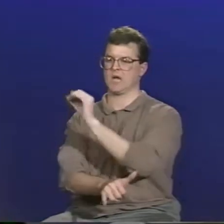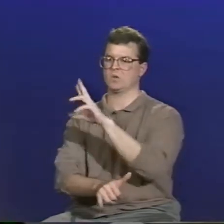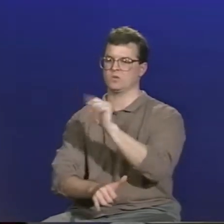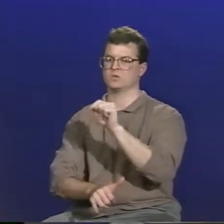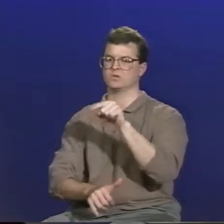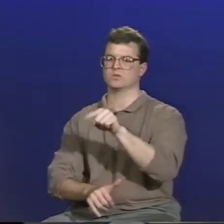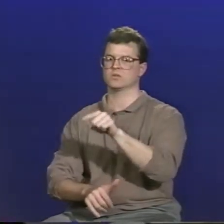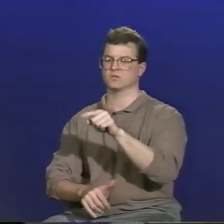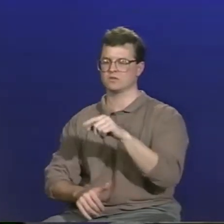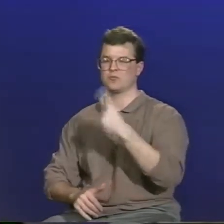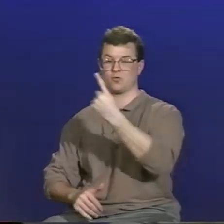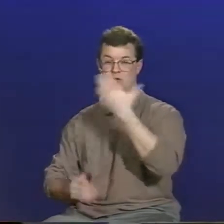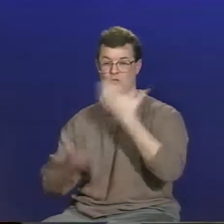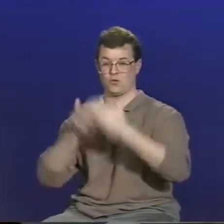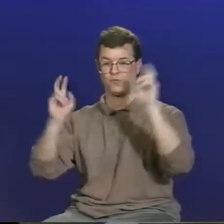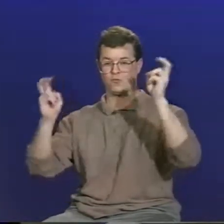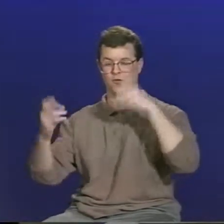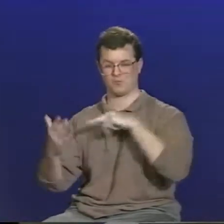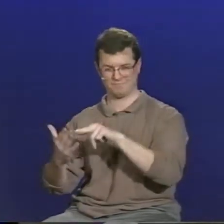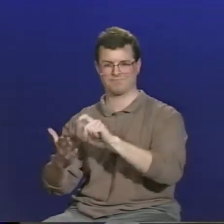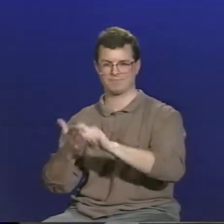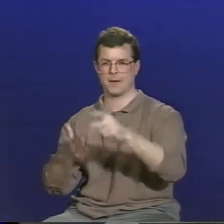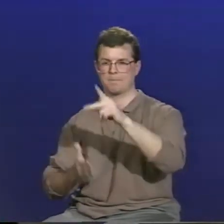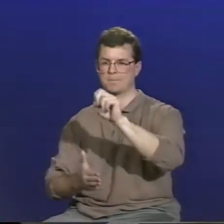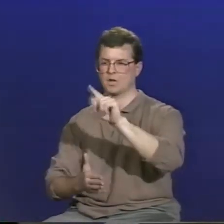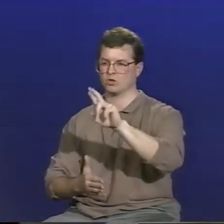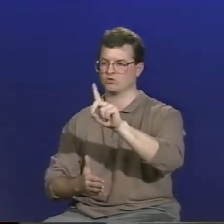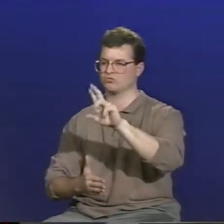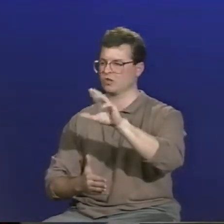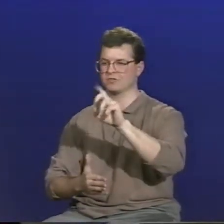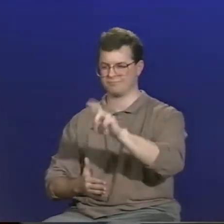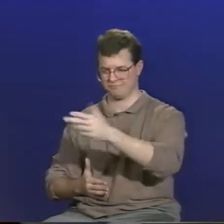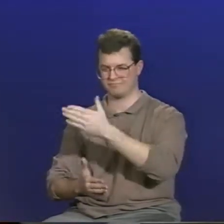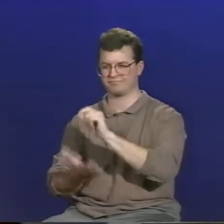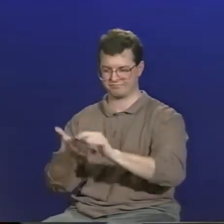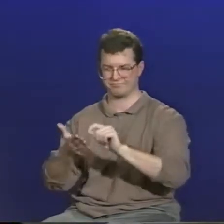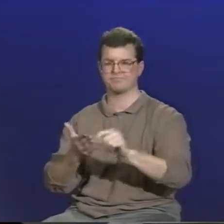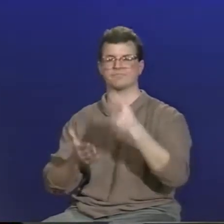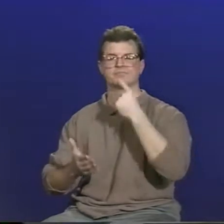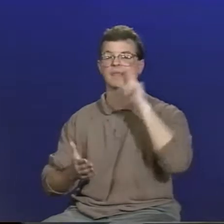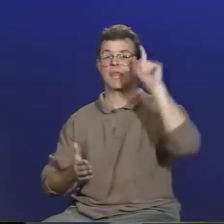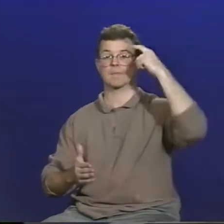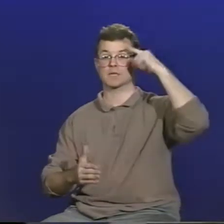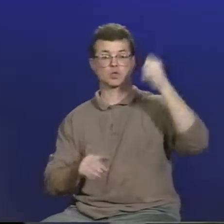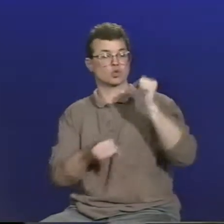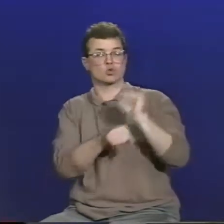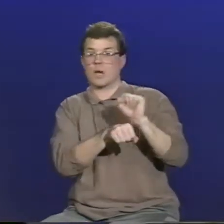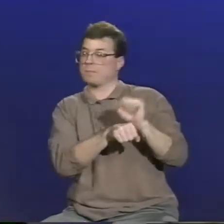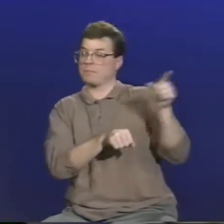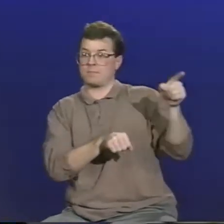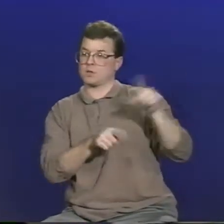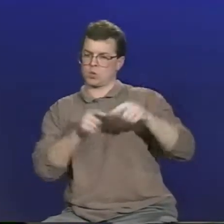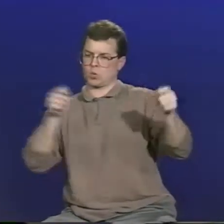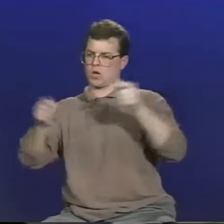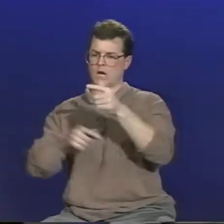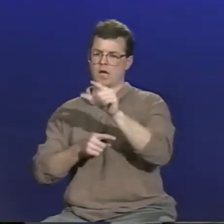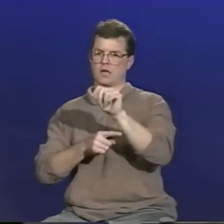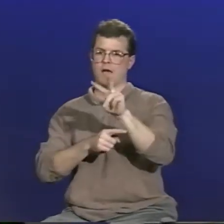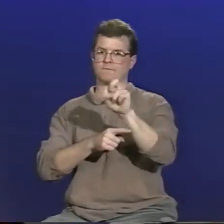My feeling is the government should stay out of this. I saw a quote in an article that said, a government's